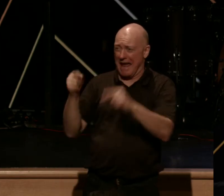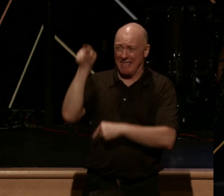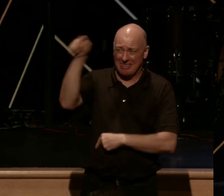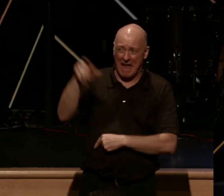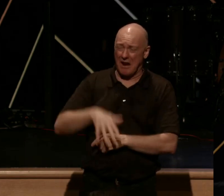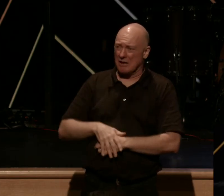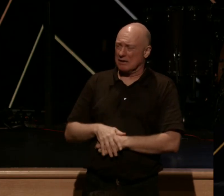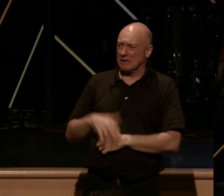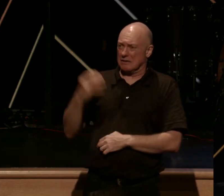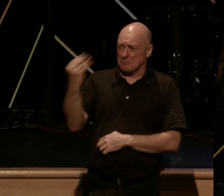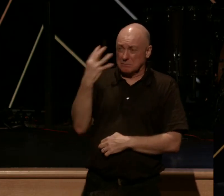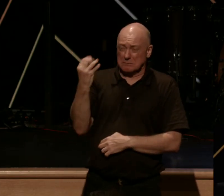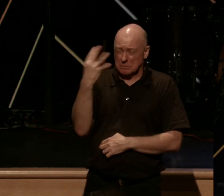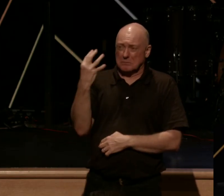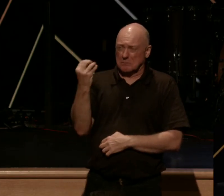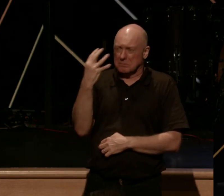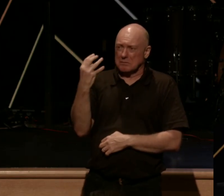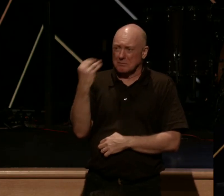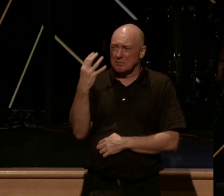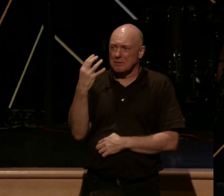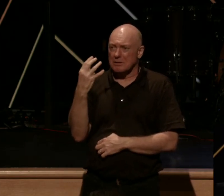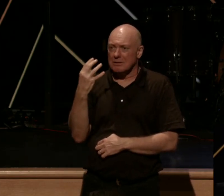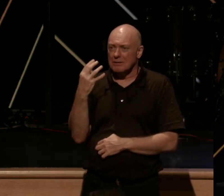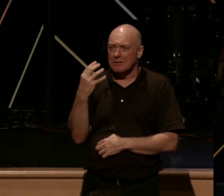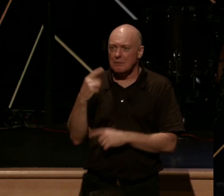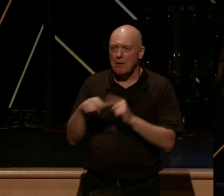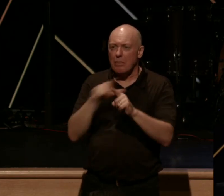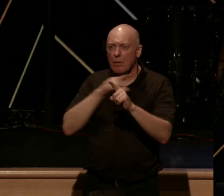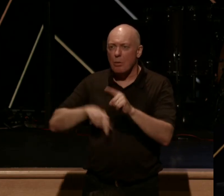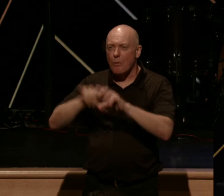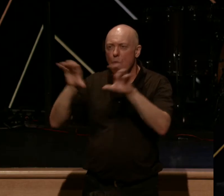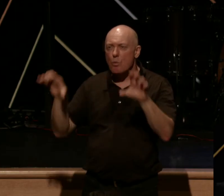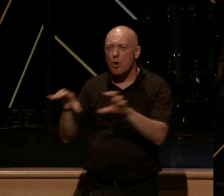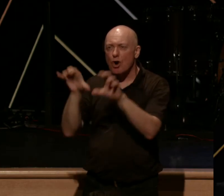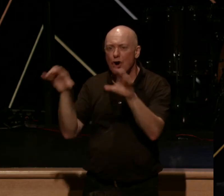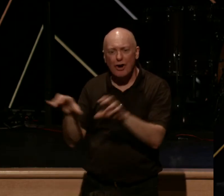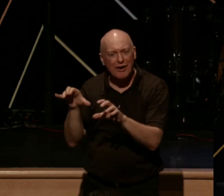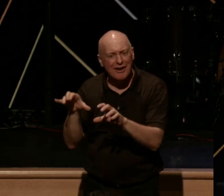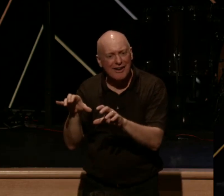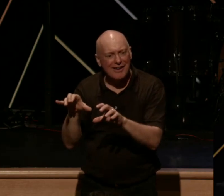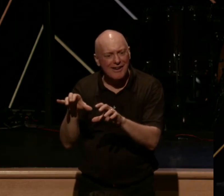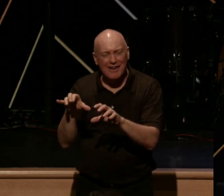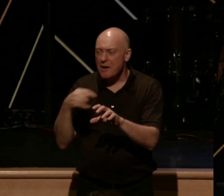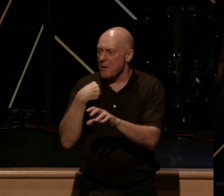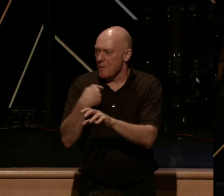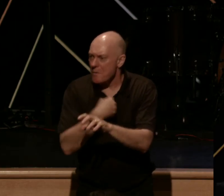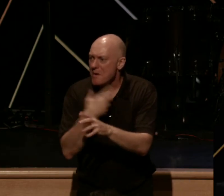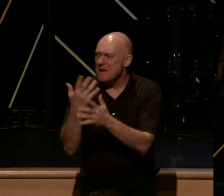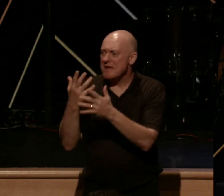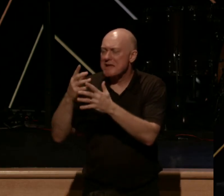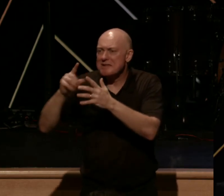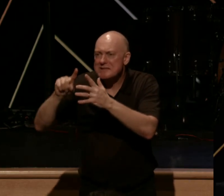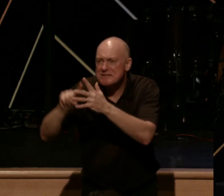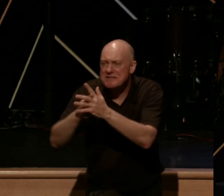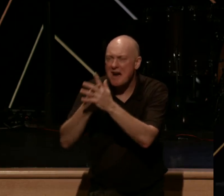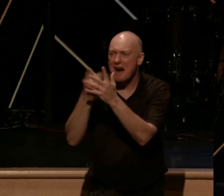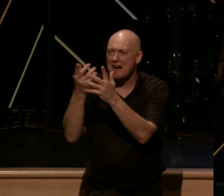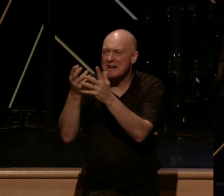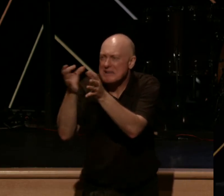the Lord was in it. And as we pointed, as we pointed these believers to Jesus Christ,